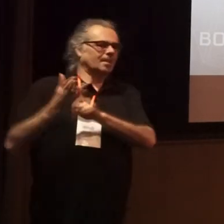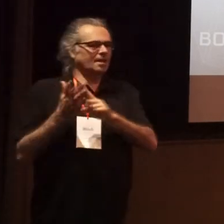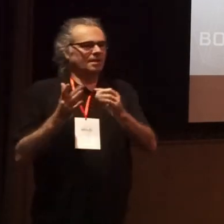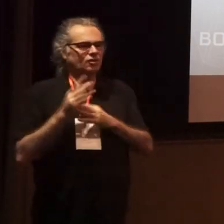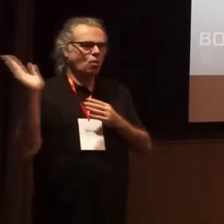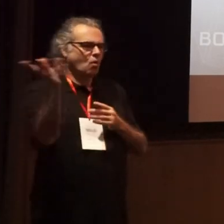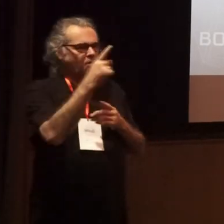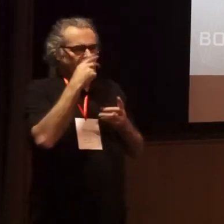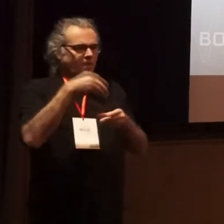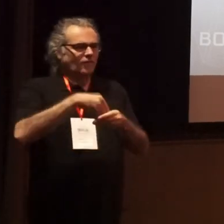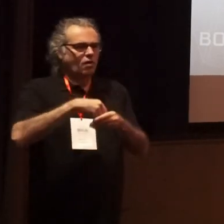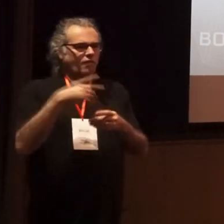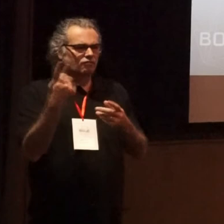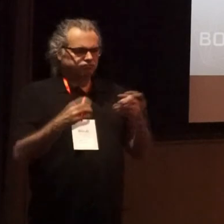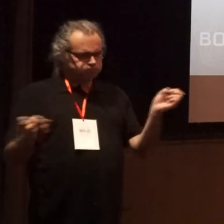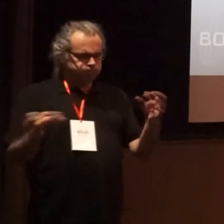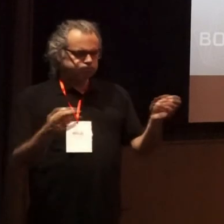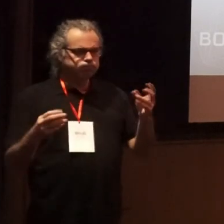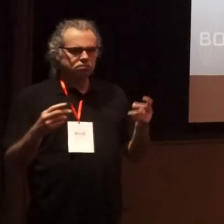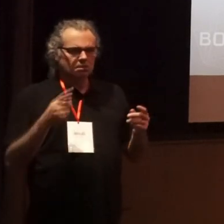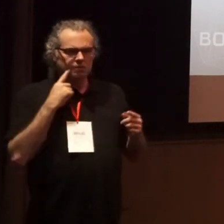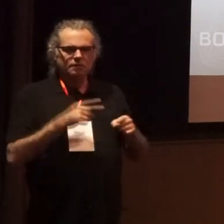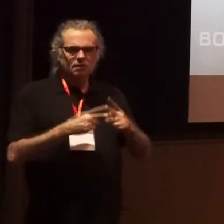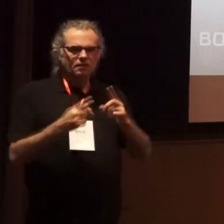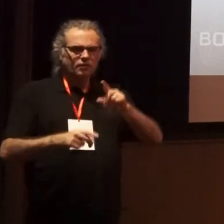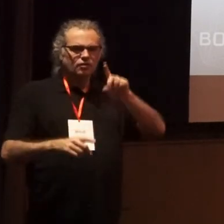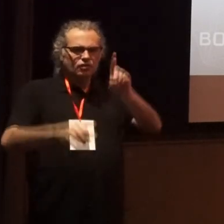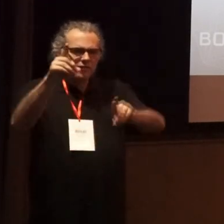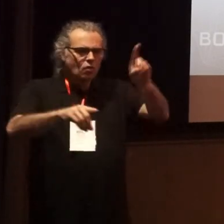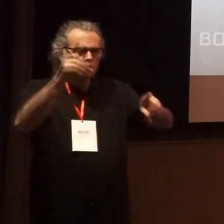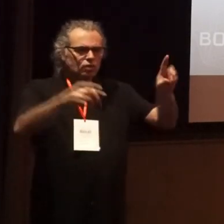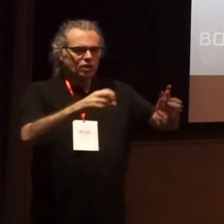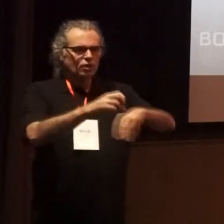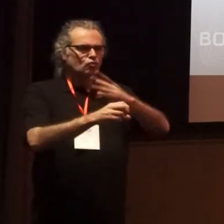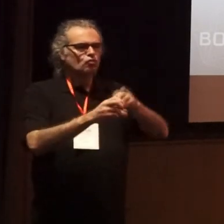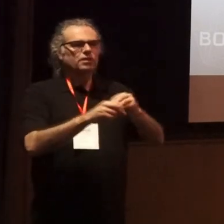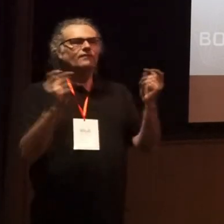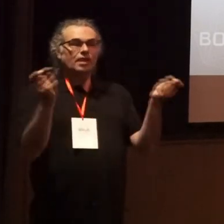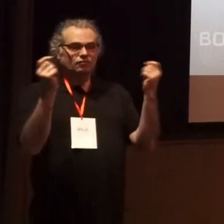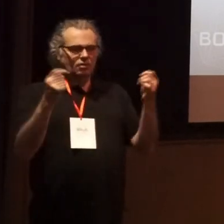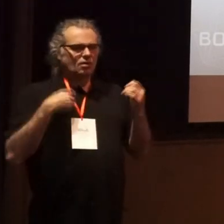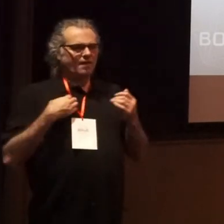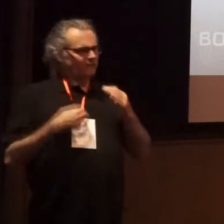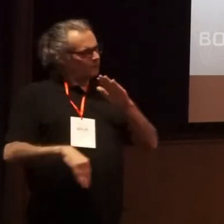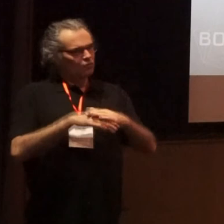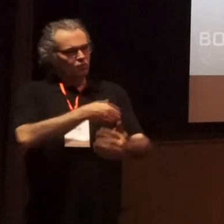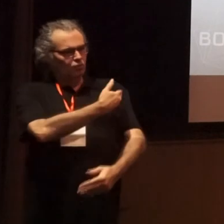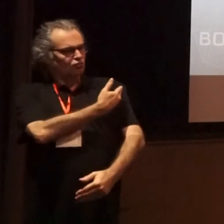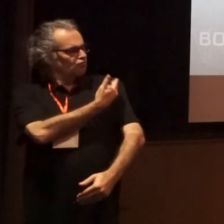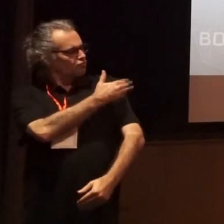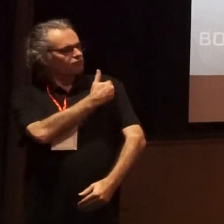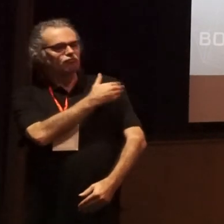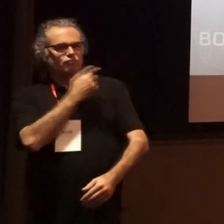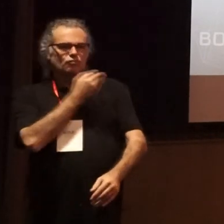for putting together another exciting diverse and inclusive festival which I have absolute confidence will